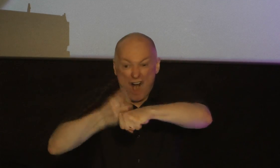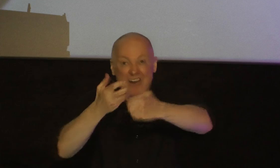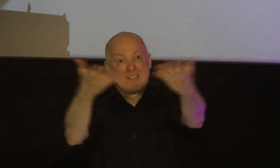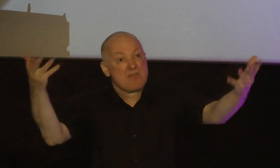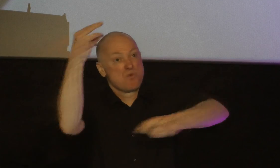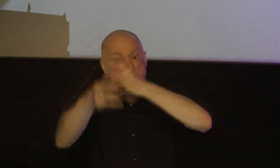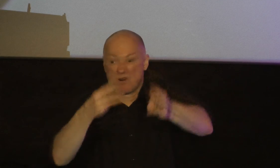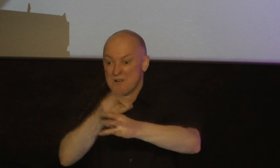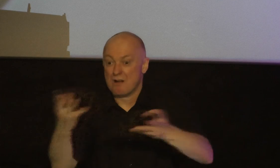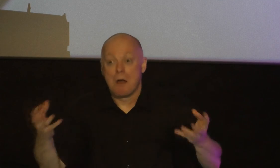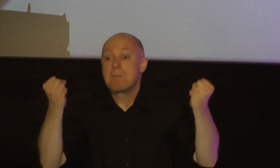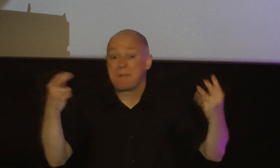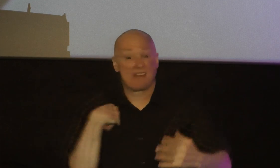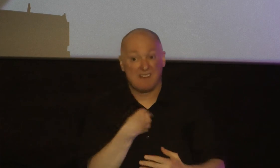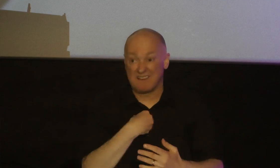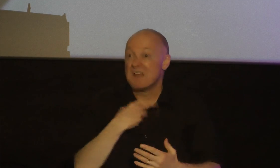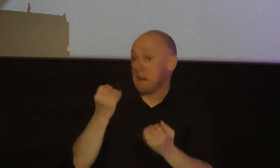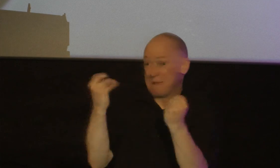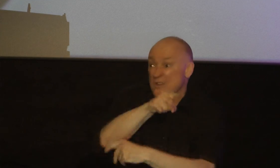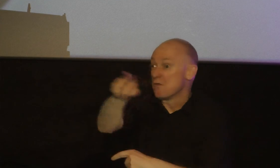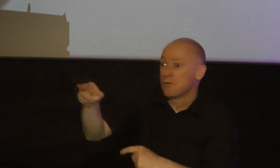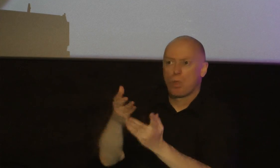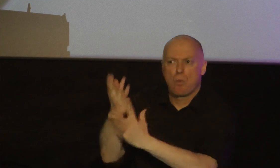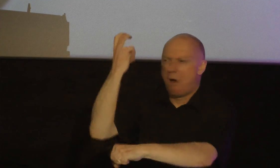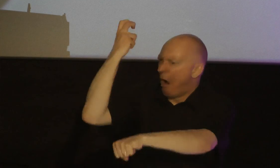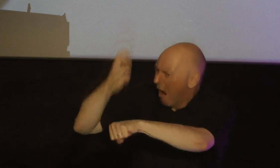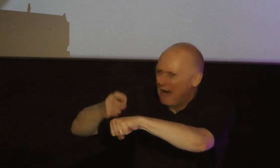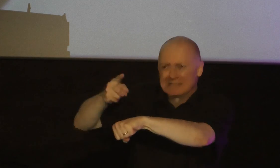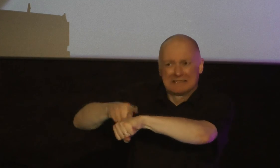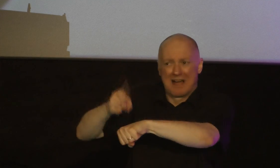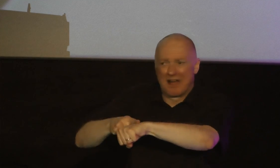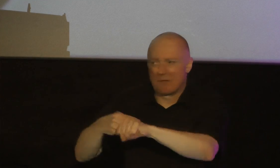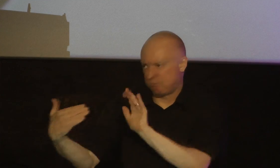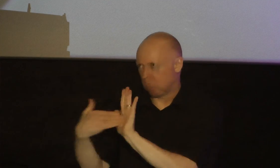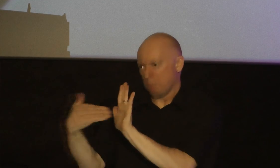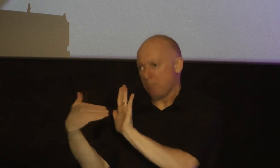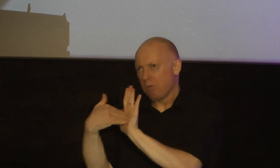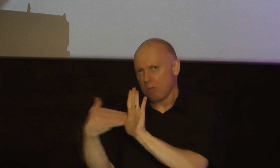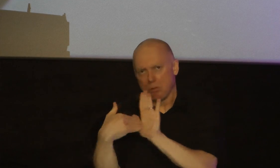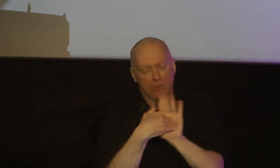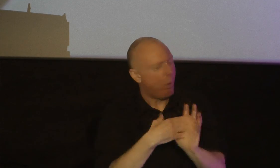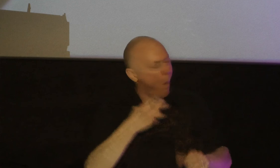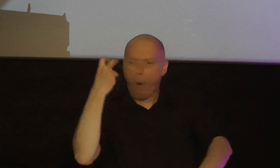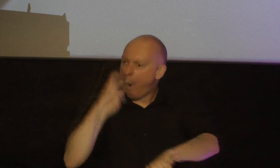so many of us going through different things opposition is intense and intensifying